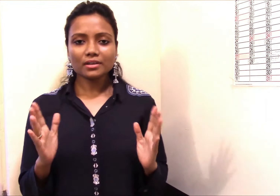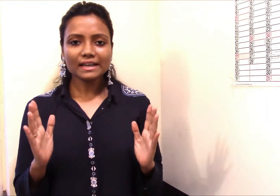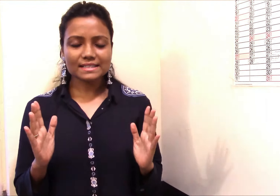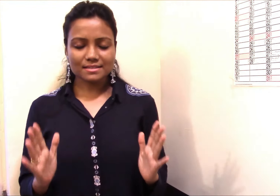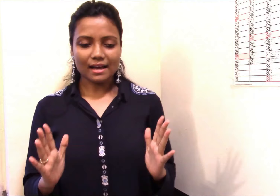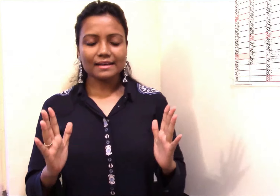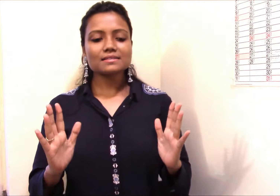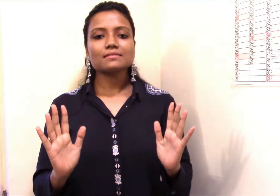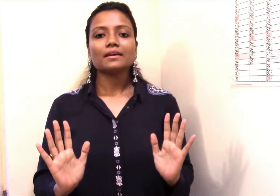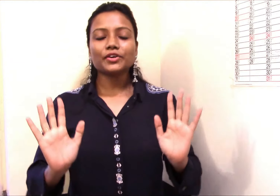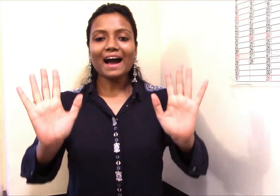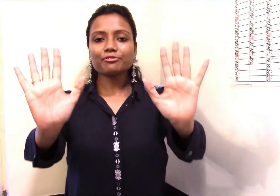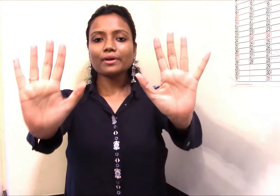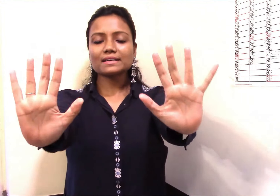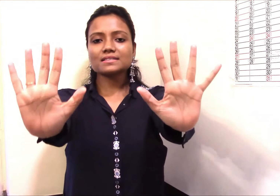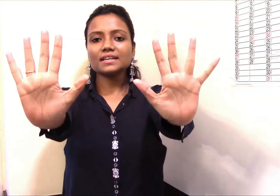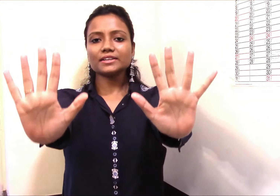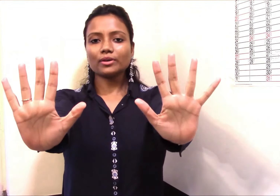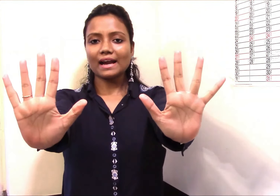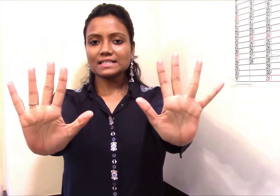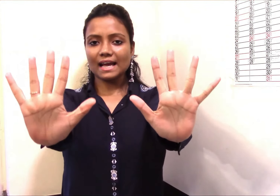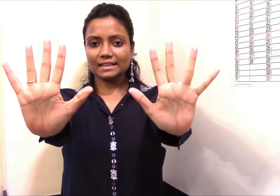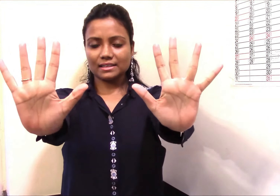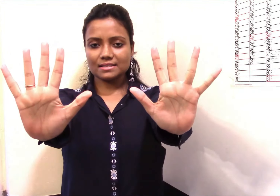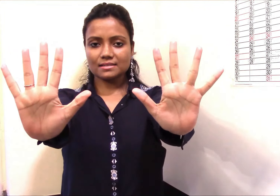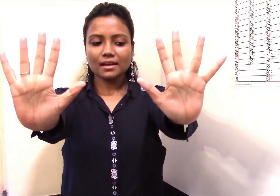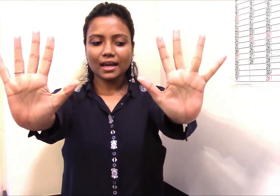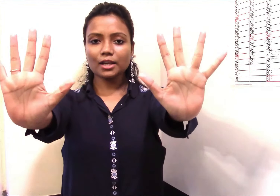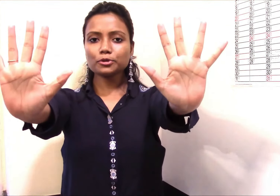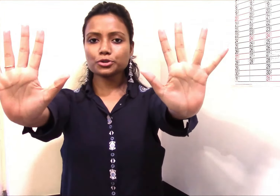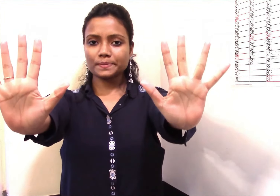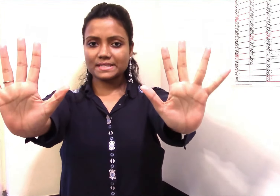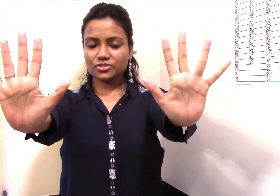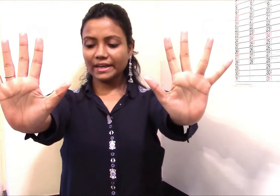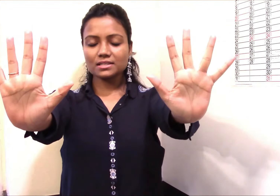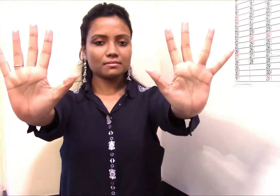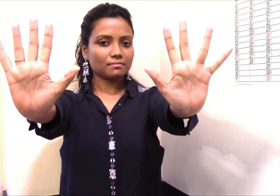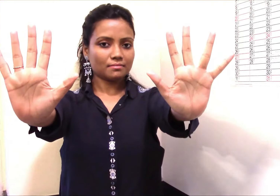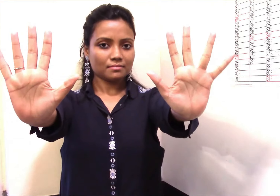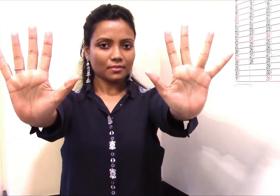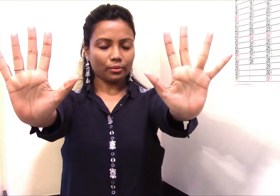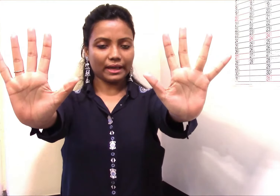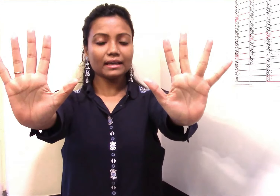third exercise you have to extend your hands like this. Elbows should be straight. Okay.